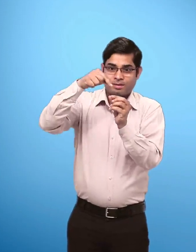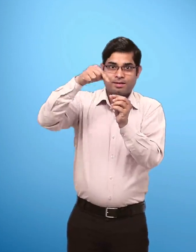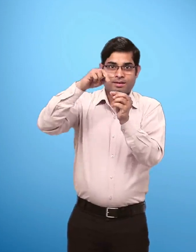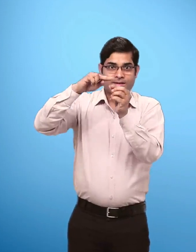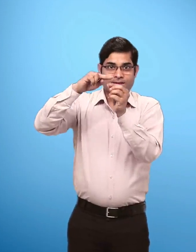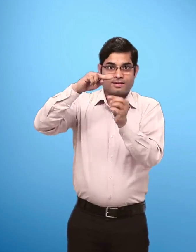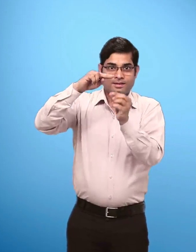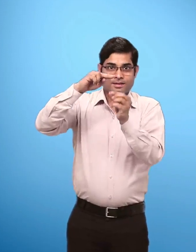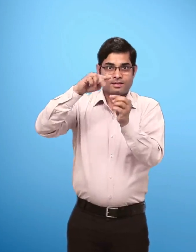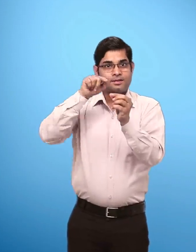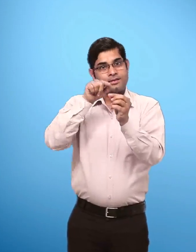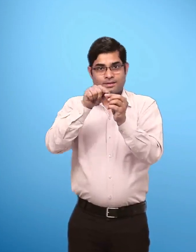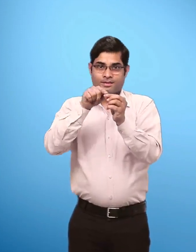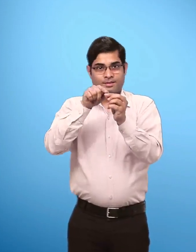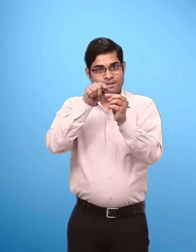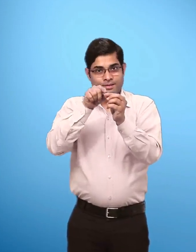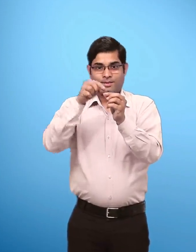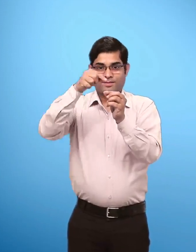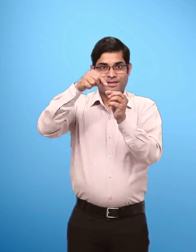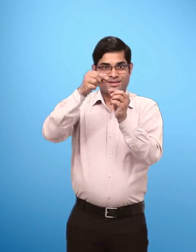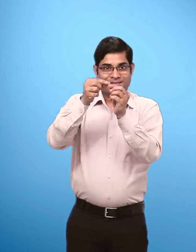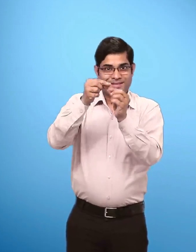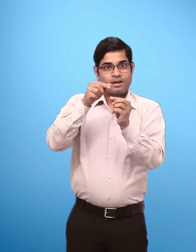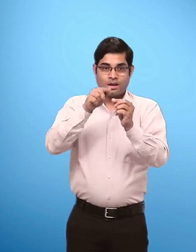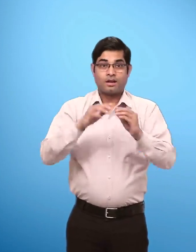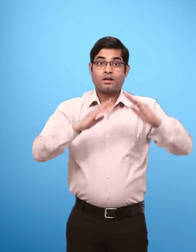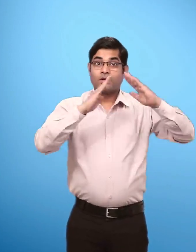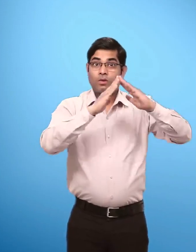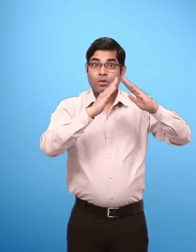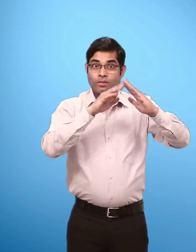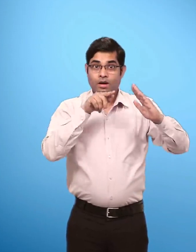and flat head It has multi-purpose usage at home